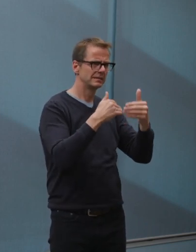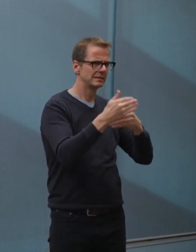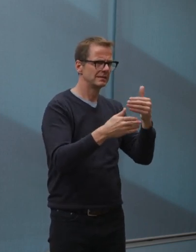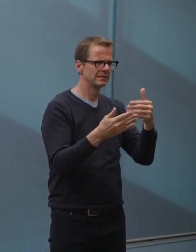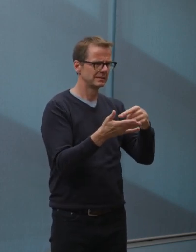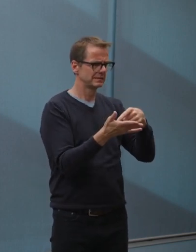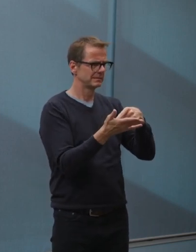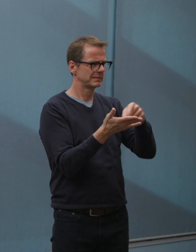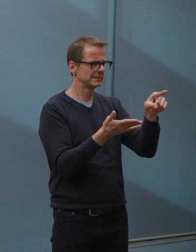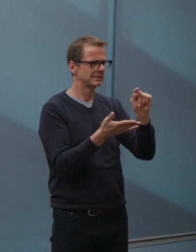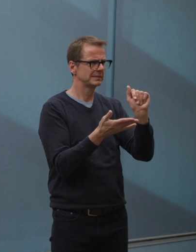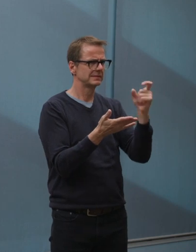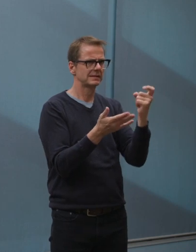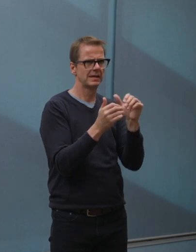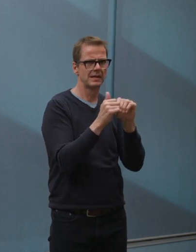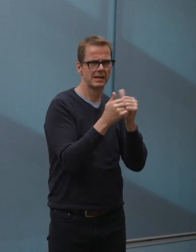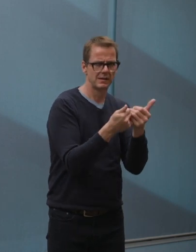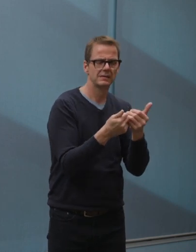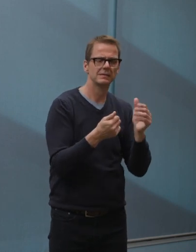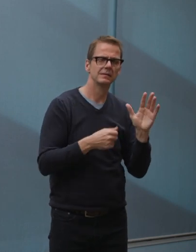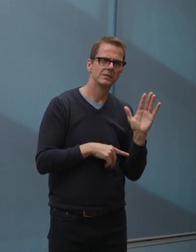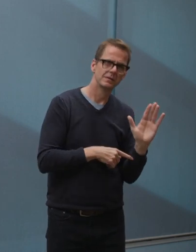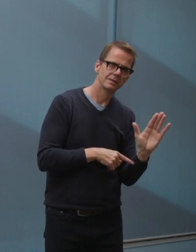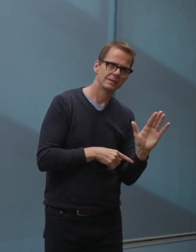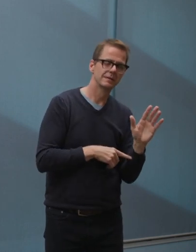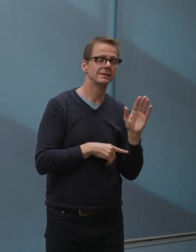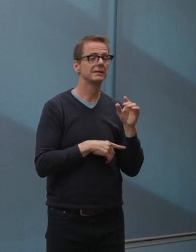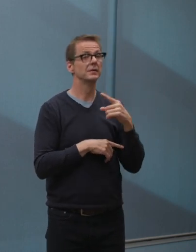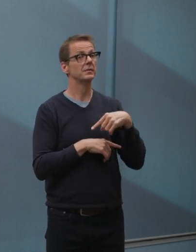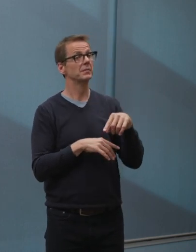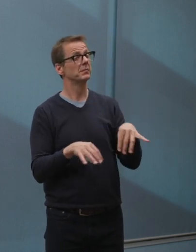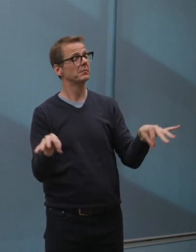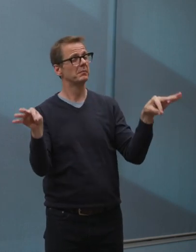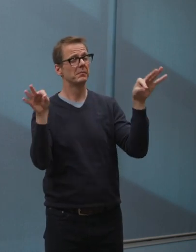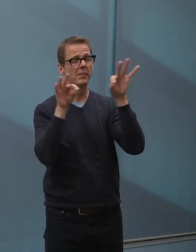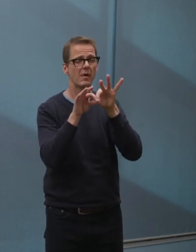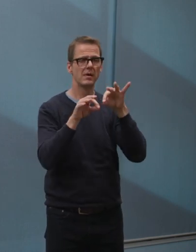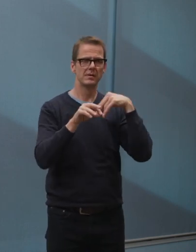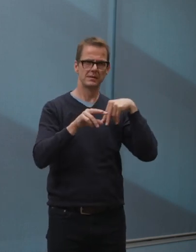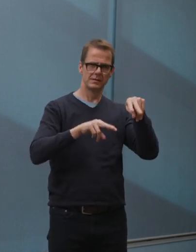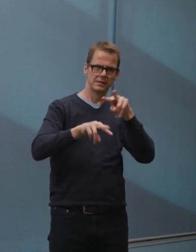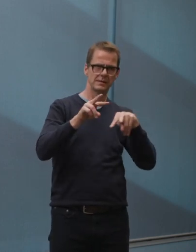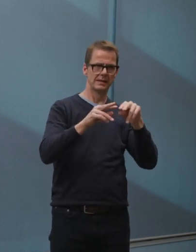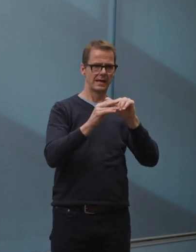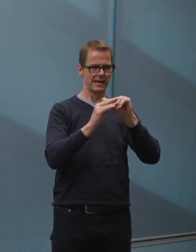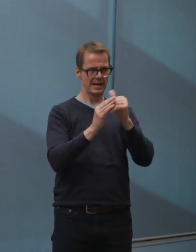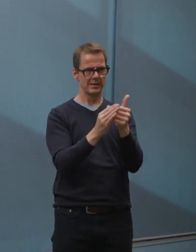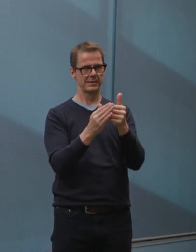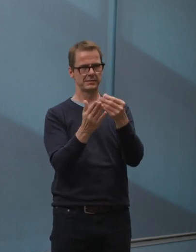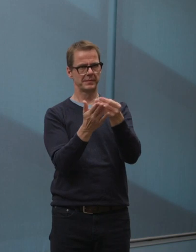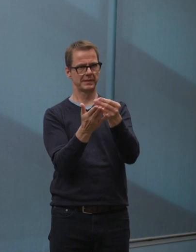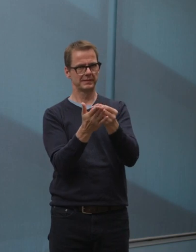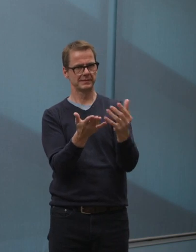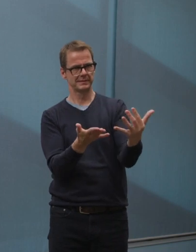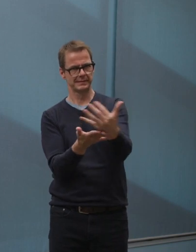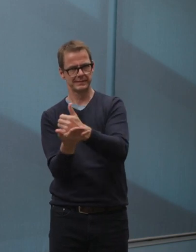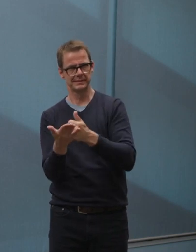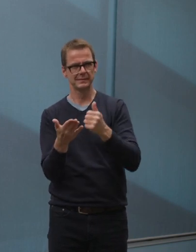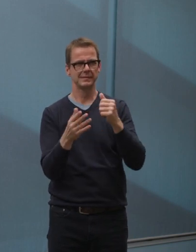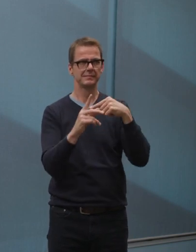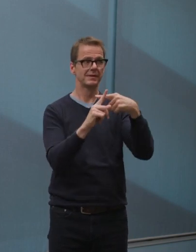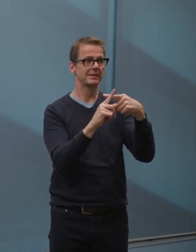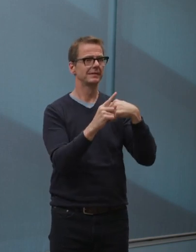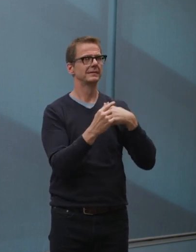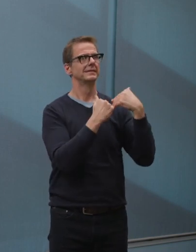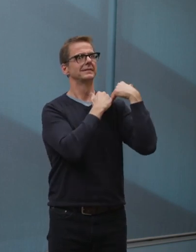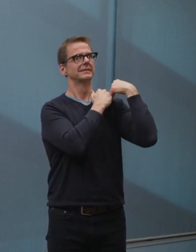an obligation to also scrutinize our expenditures, and we may not be able to turn everything back on that we've turned off. You know,